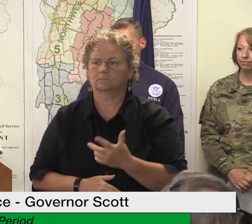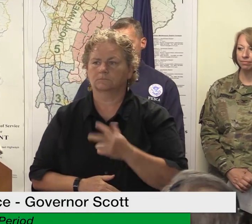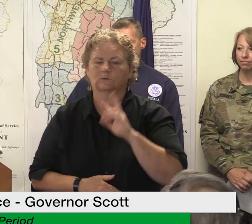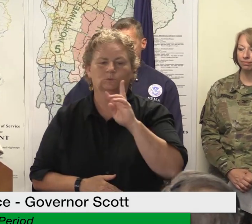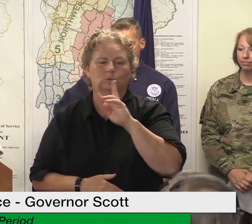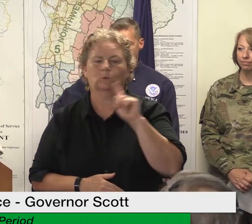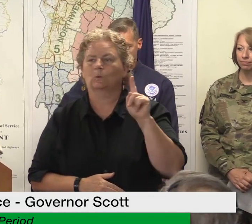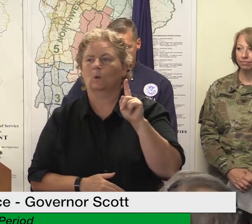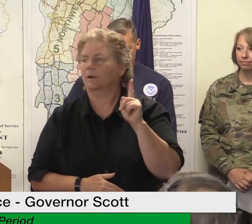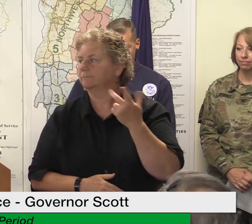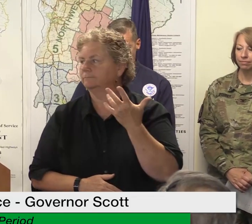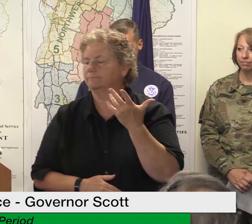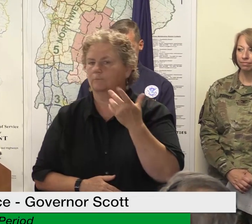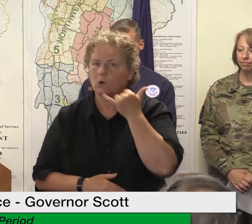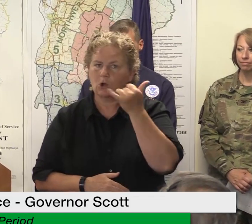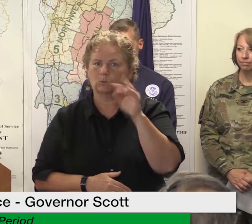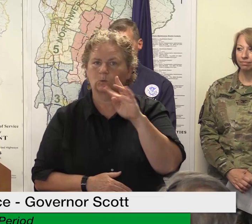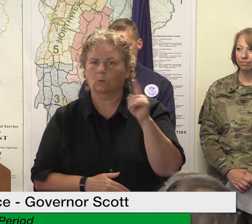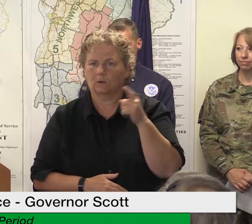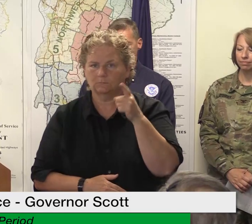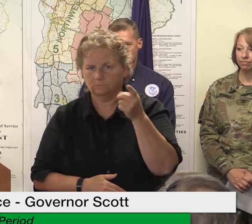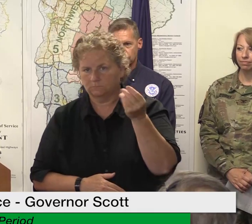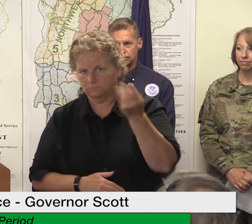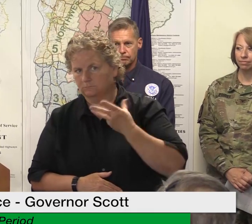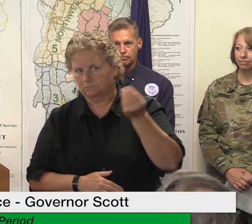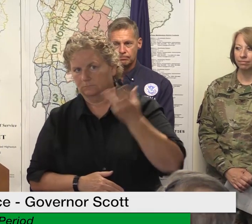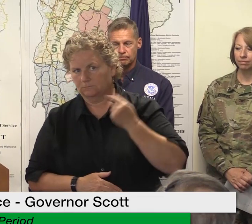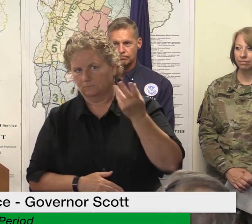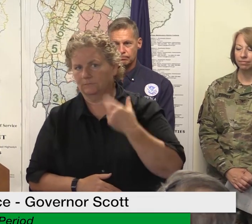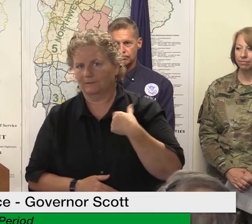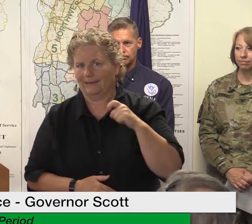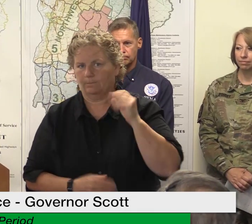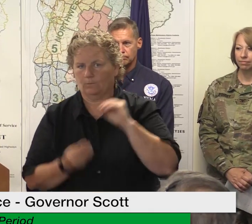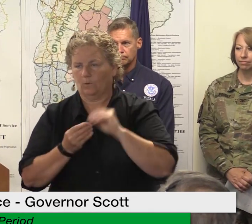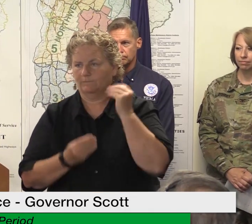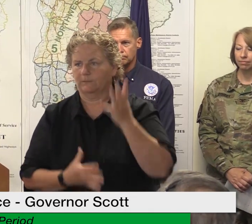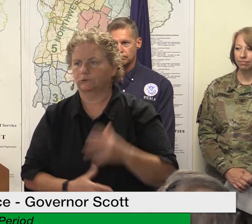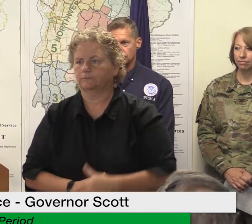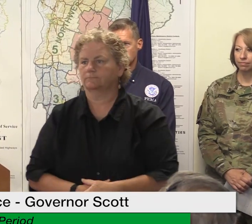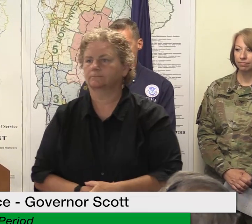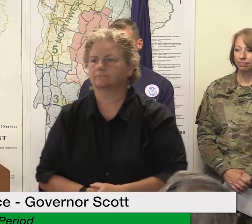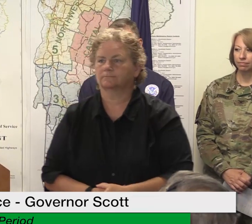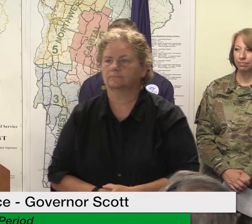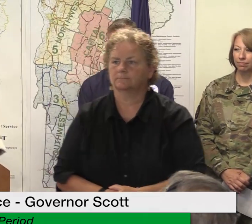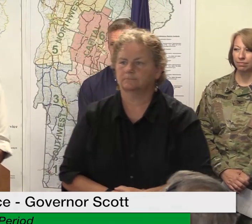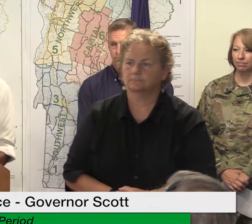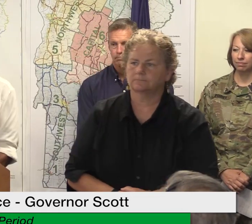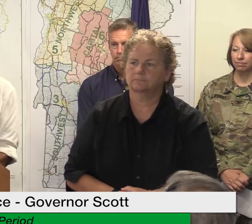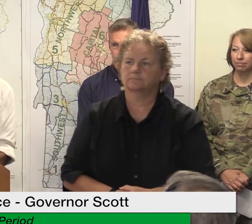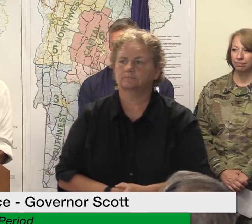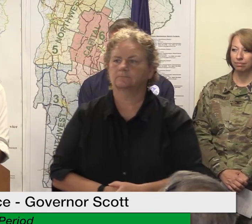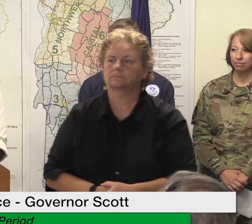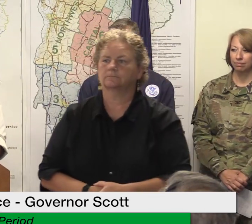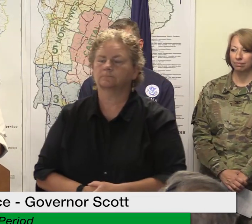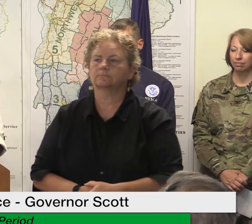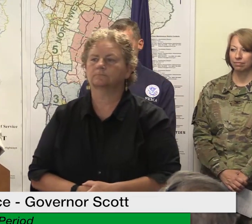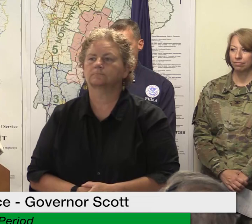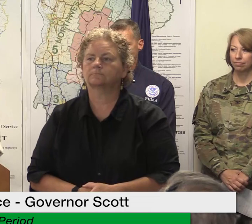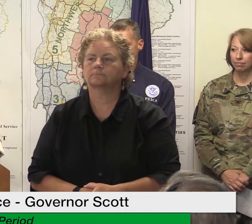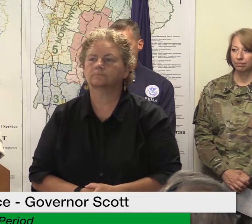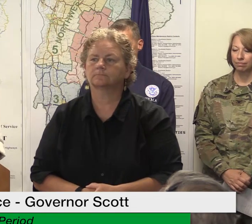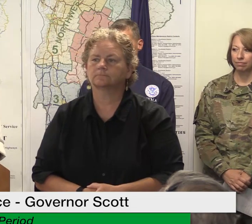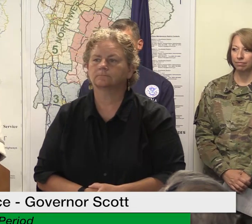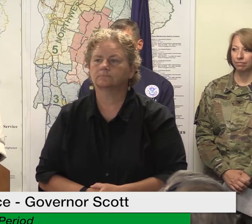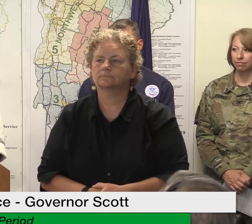inventory of the number of homes that have been damaged and we do have some information just you know the